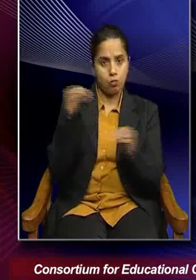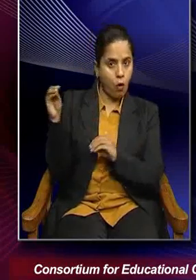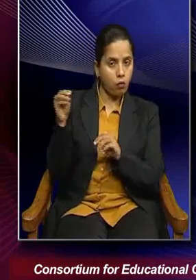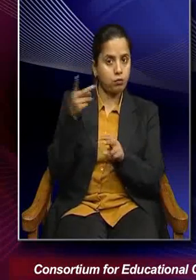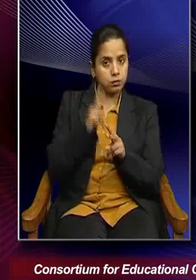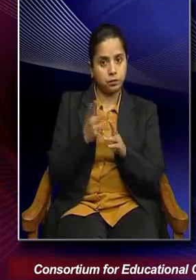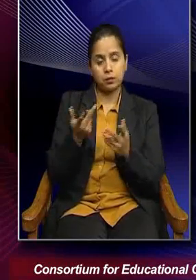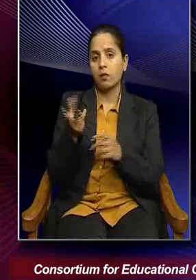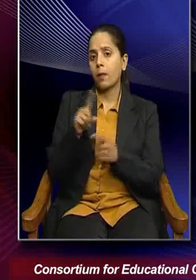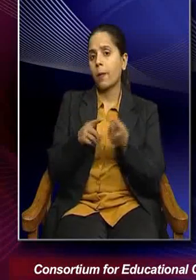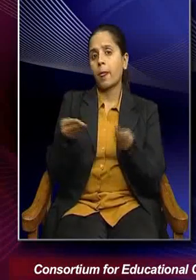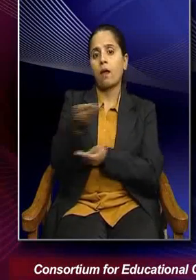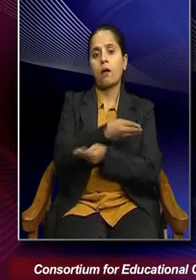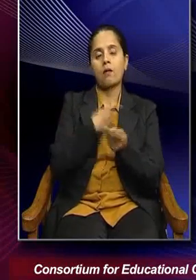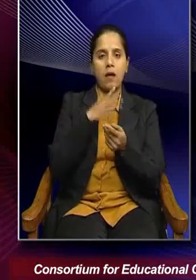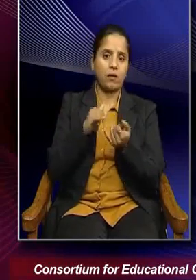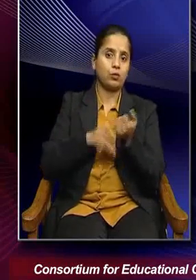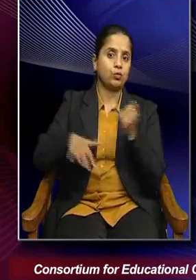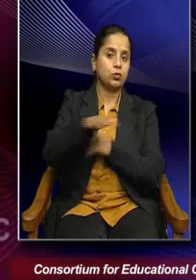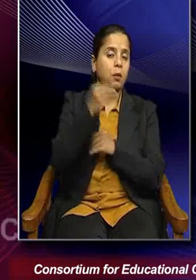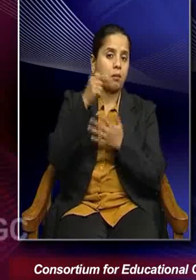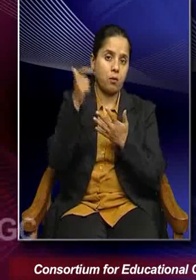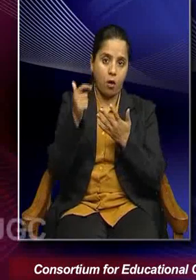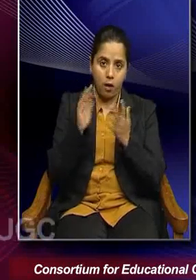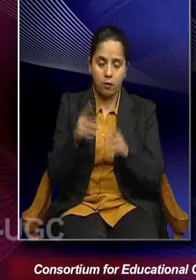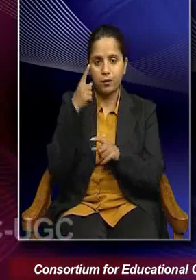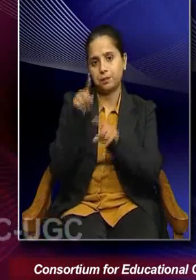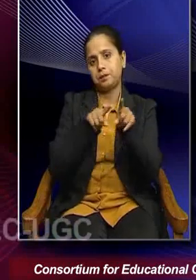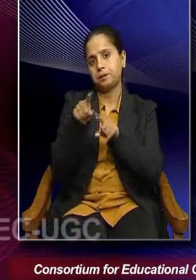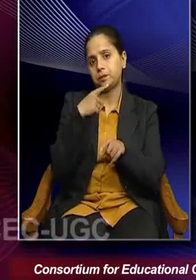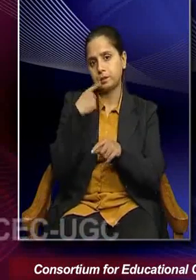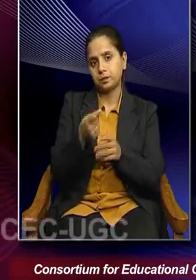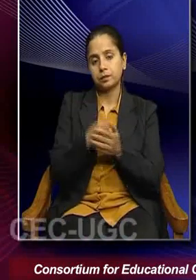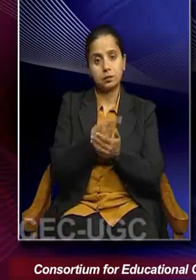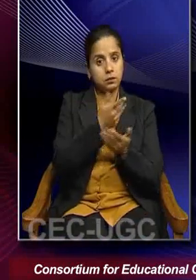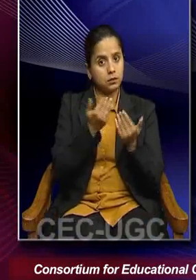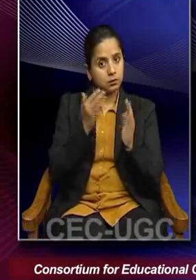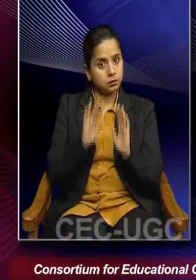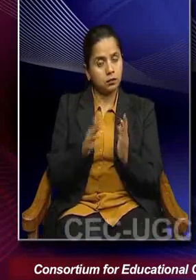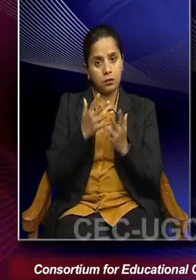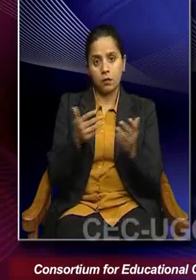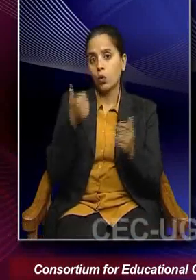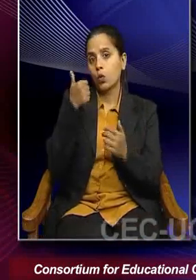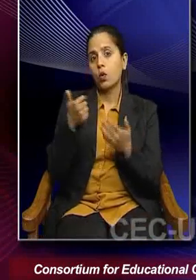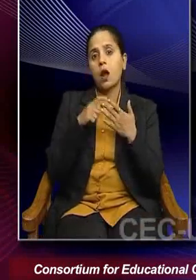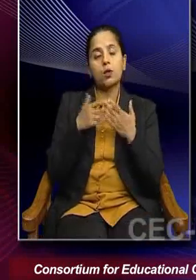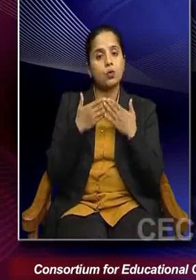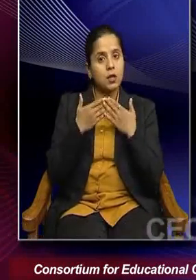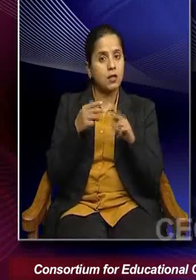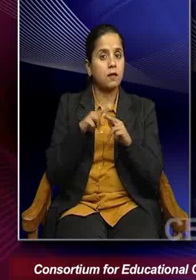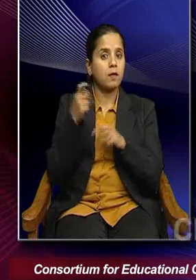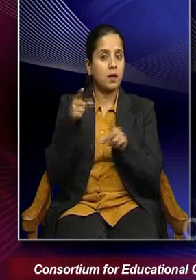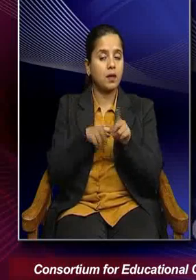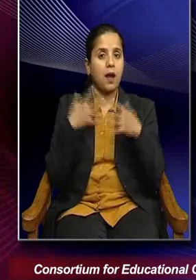Again, with economic, we have social consideration. So, for example, availability of good education facilities, healthcare